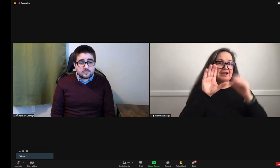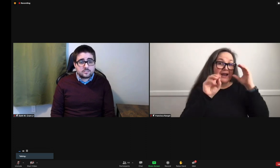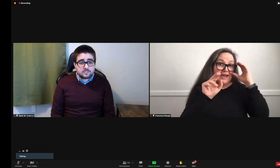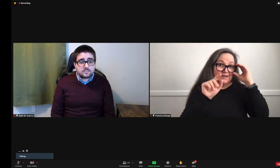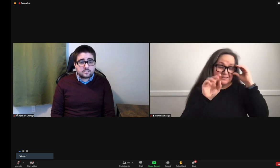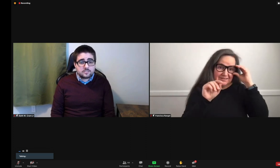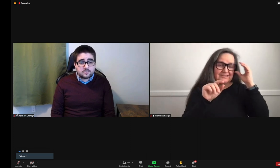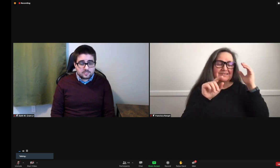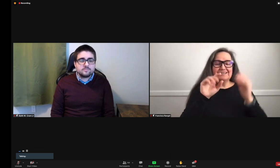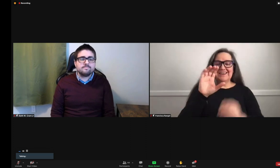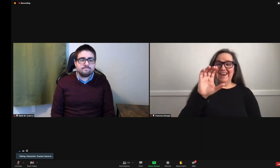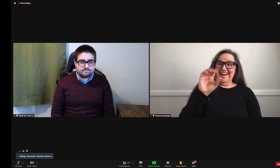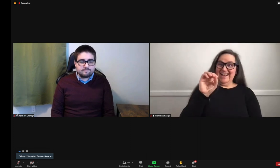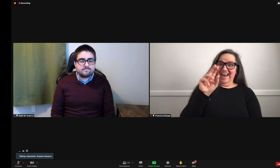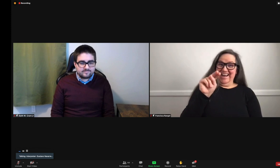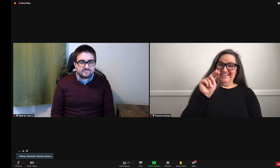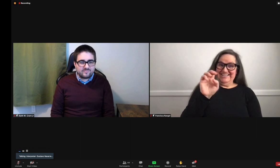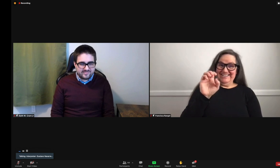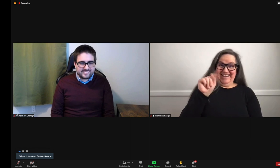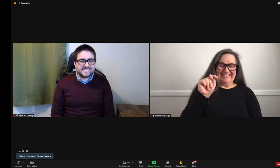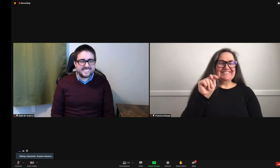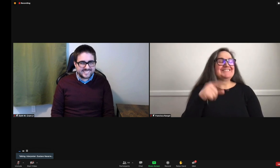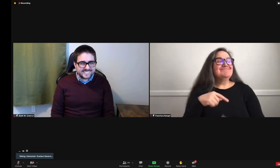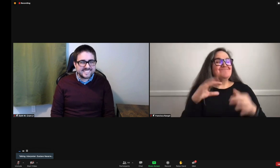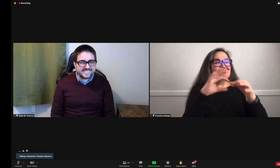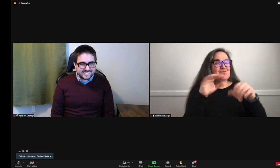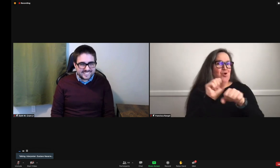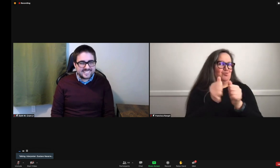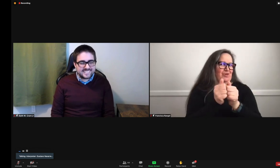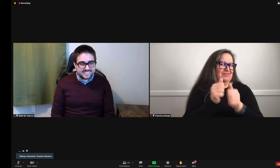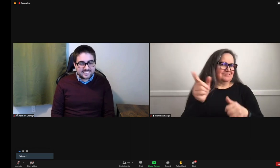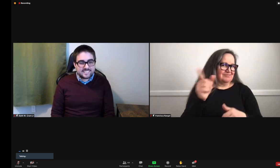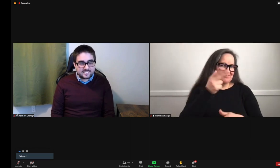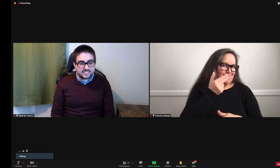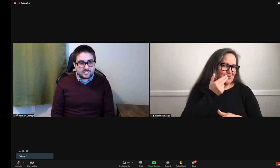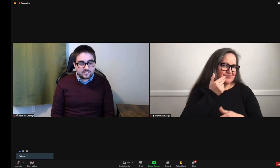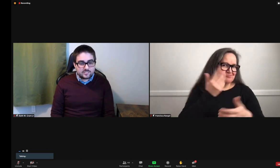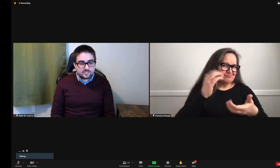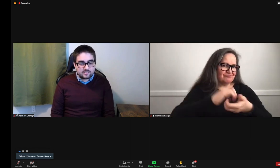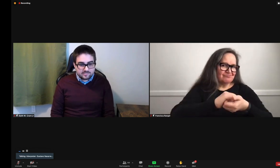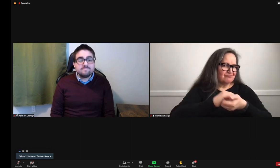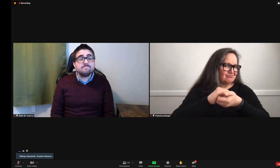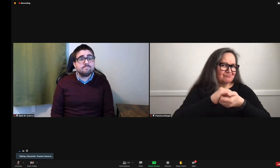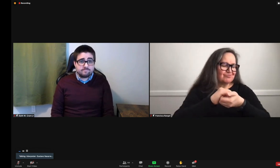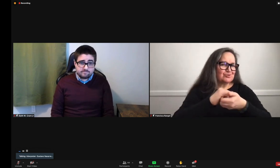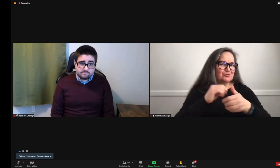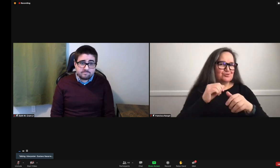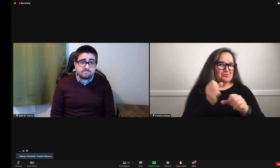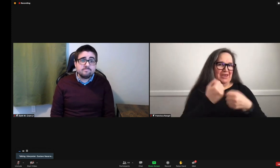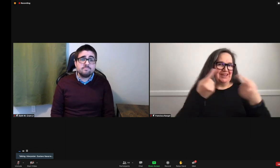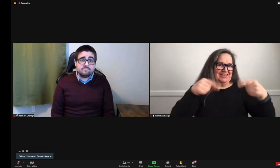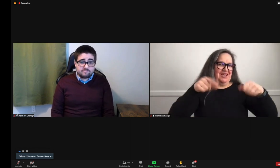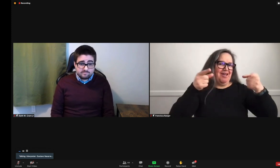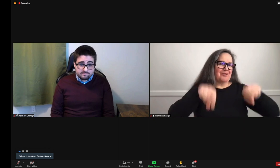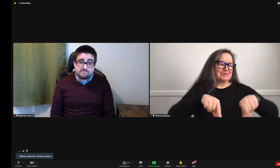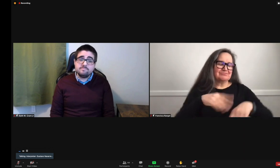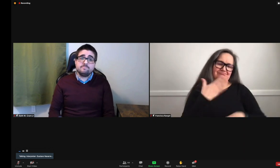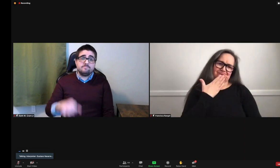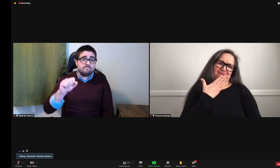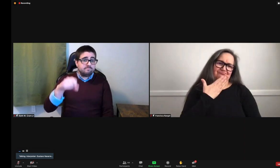But I'm thrilled that ASL Connect is working with us at the Clare Center to make this